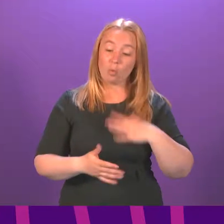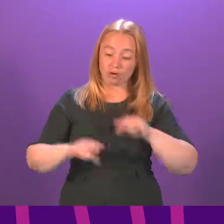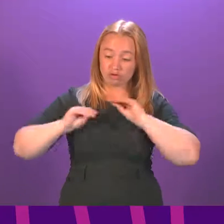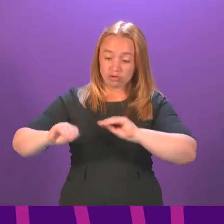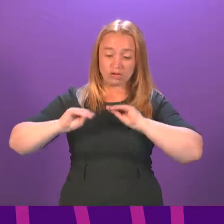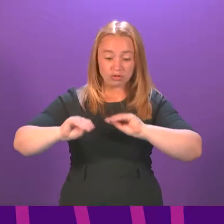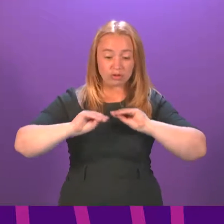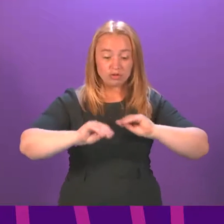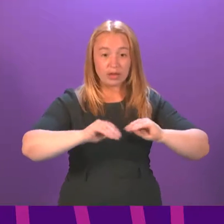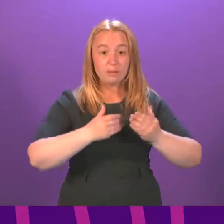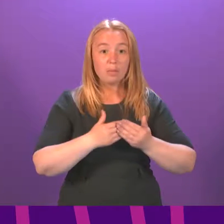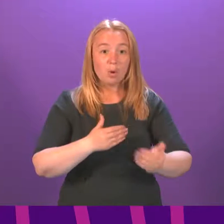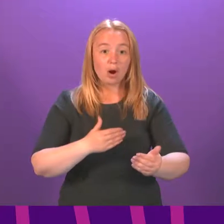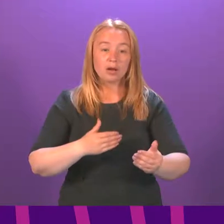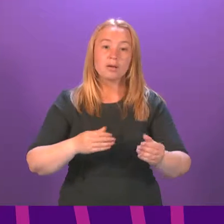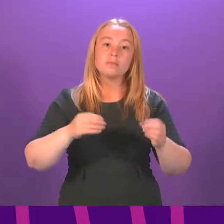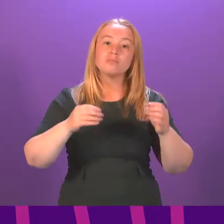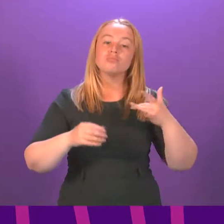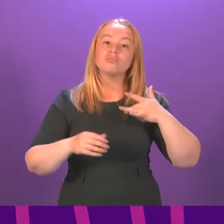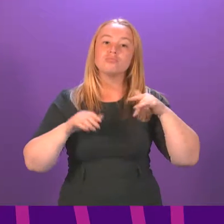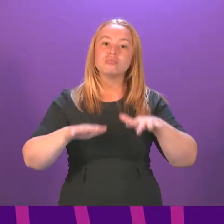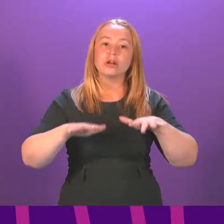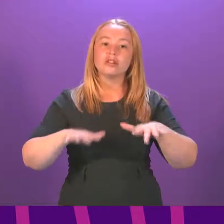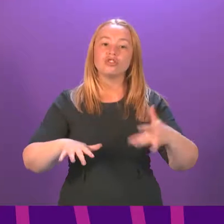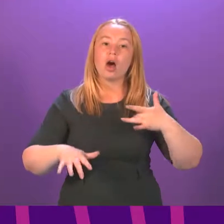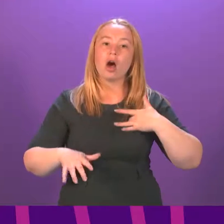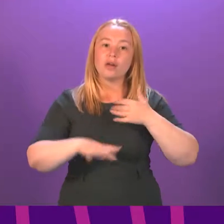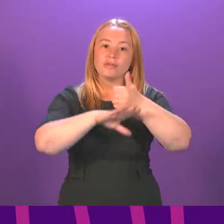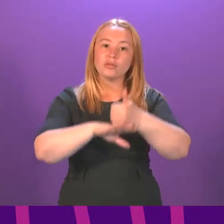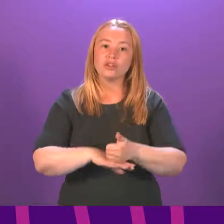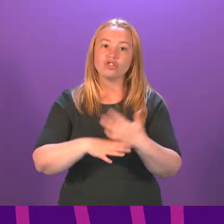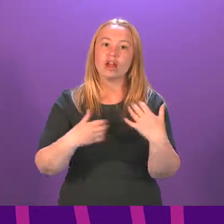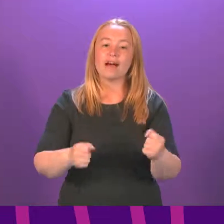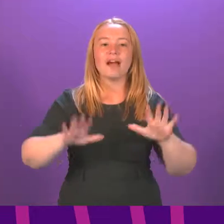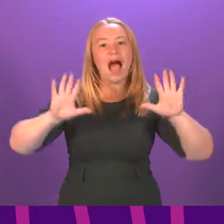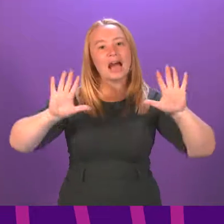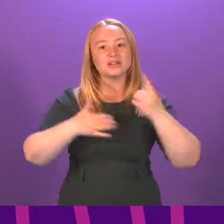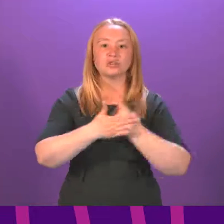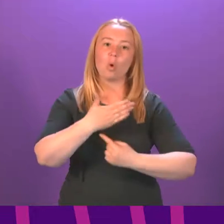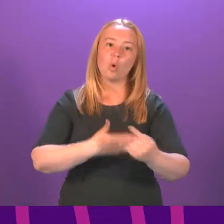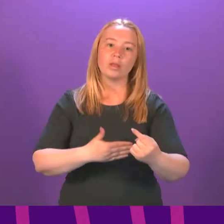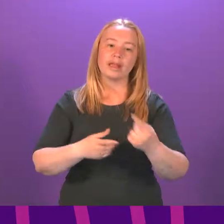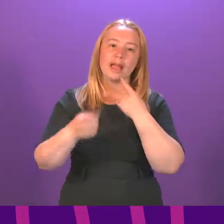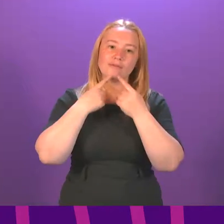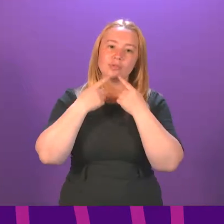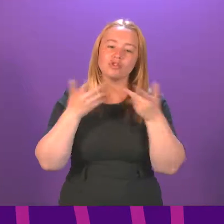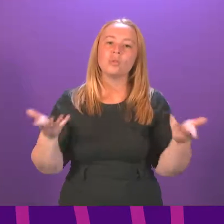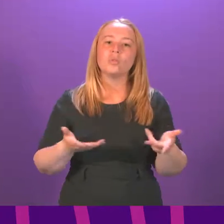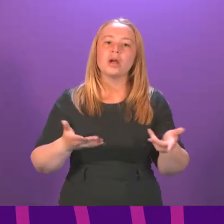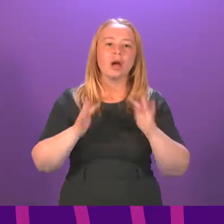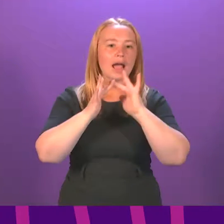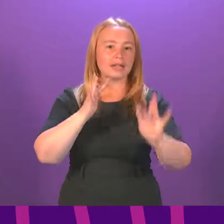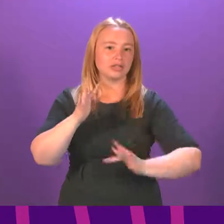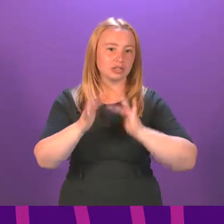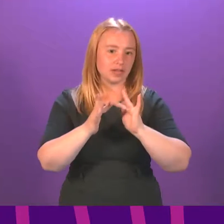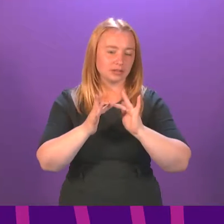And of note, the British Heart Foundation has an excellent hands-only CPR resource on the internet. So, how will the Scottish Government